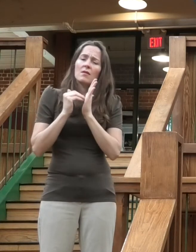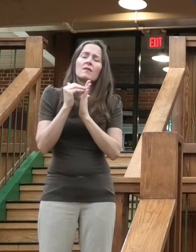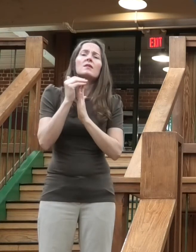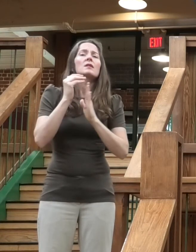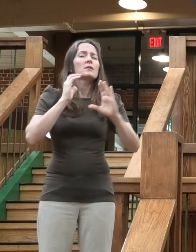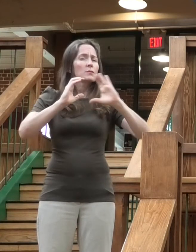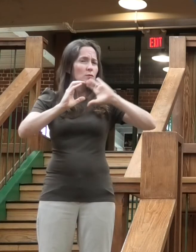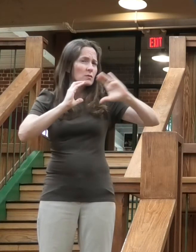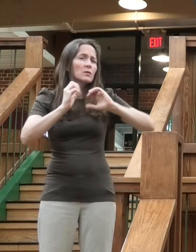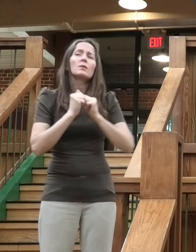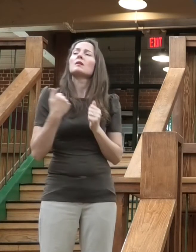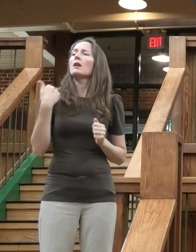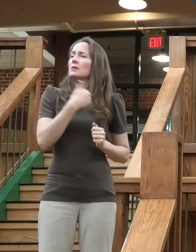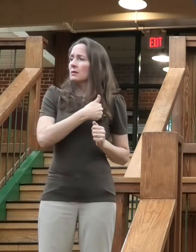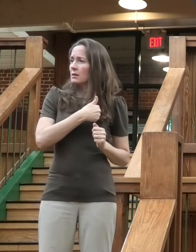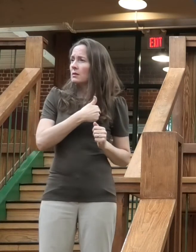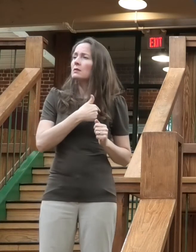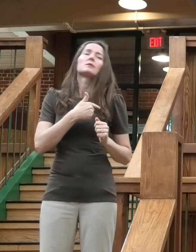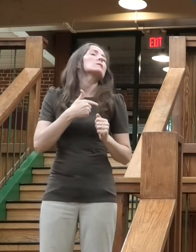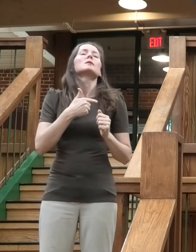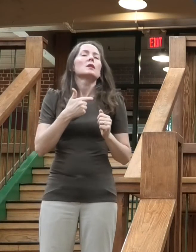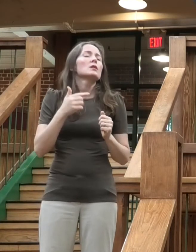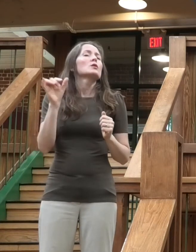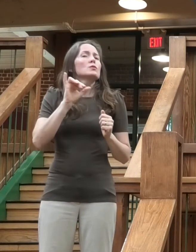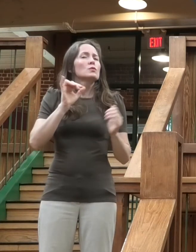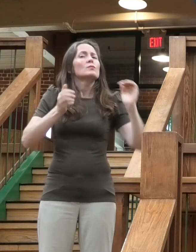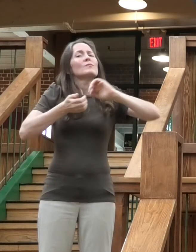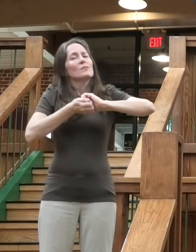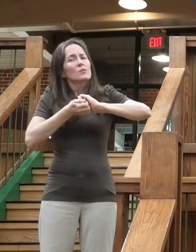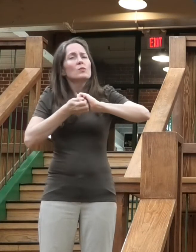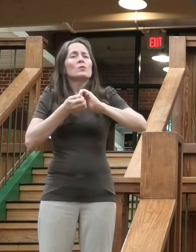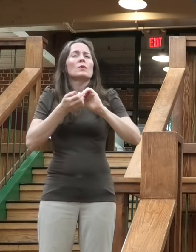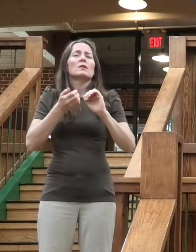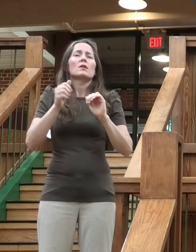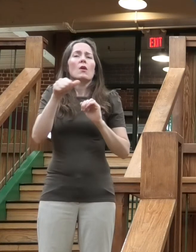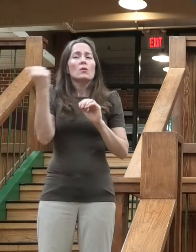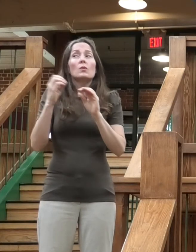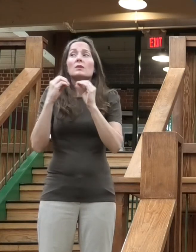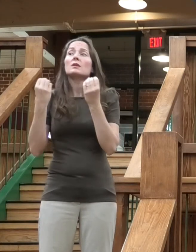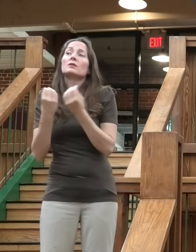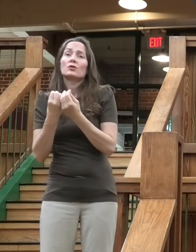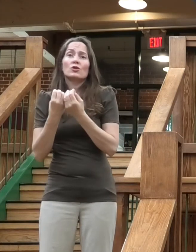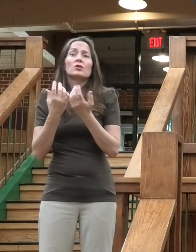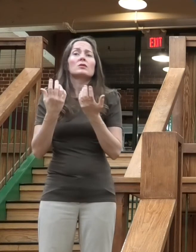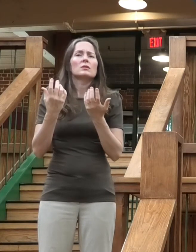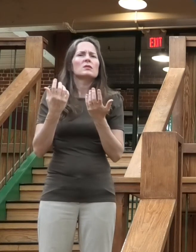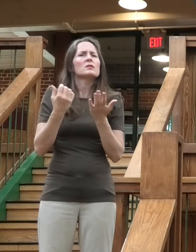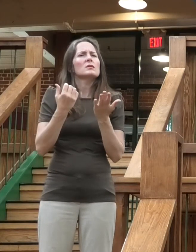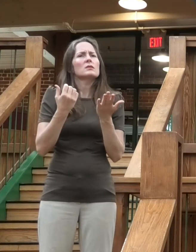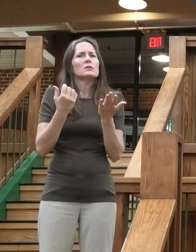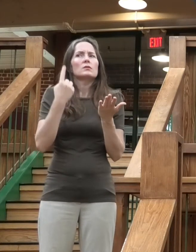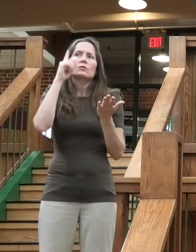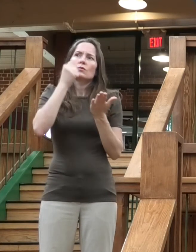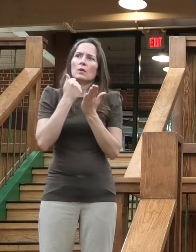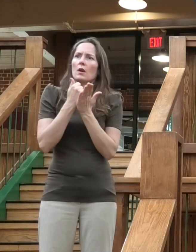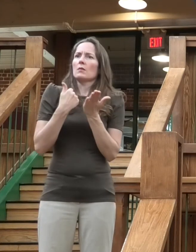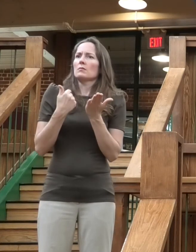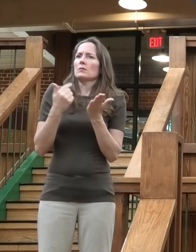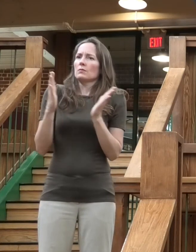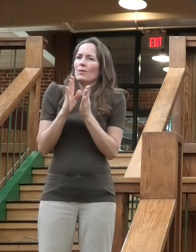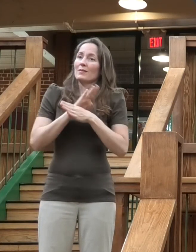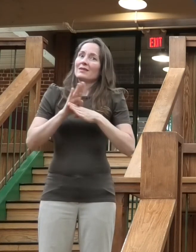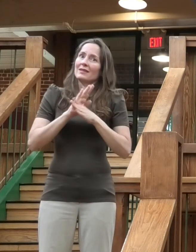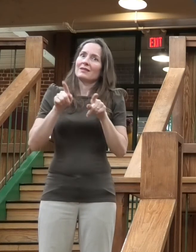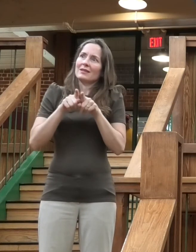with business organizations and destinations and attractions like ours. They helped link available